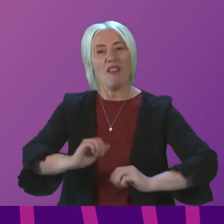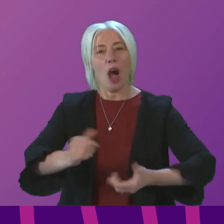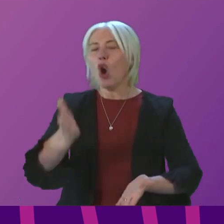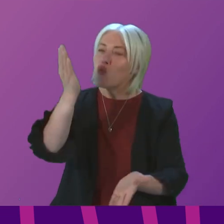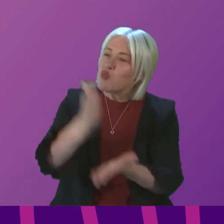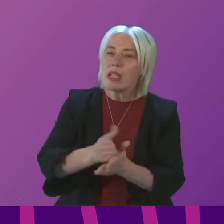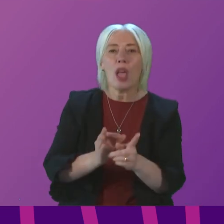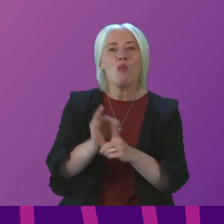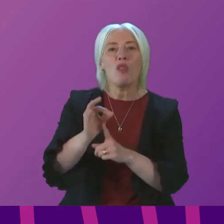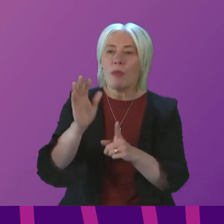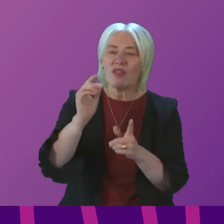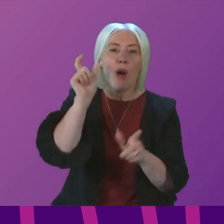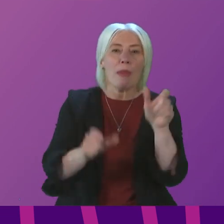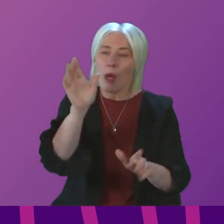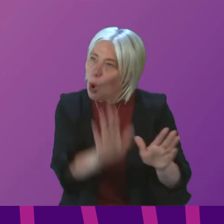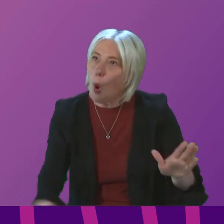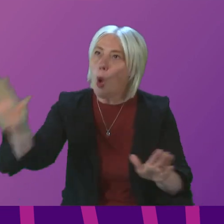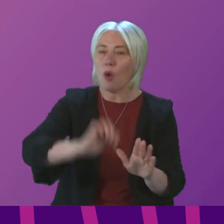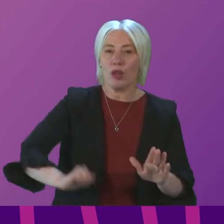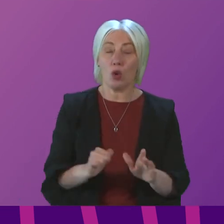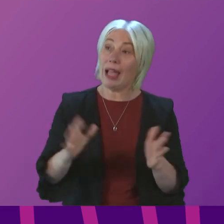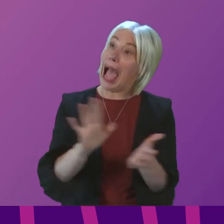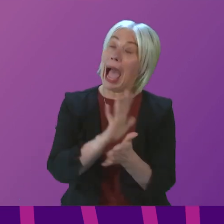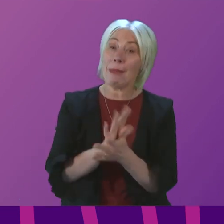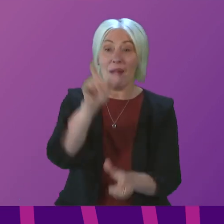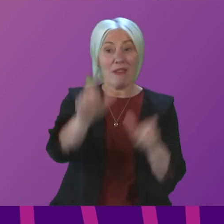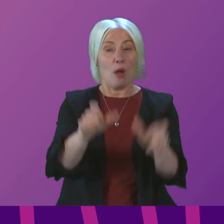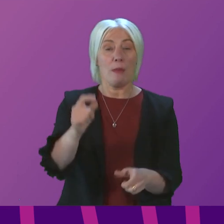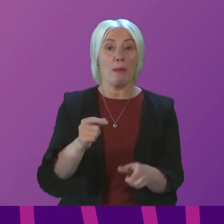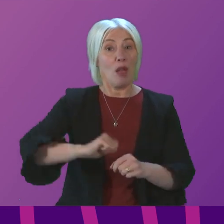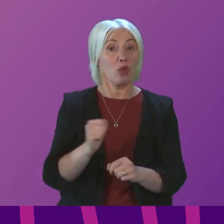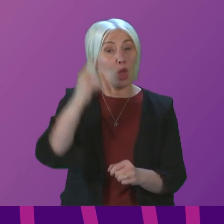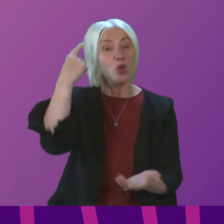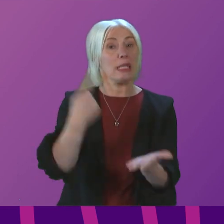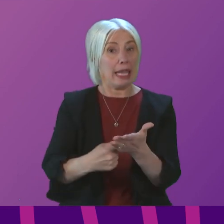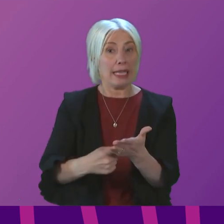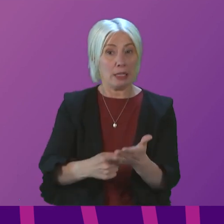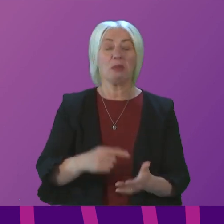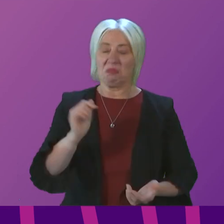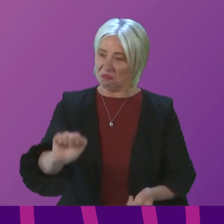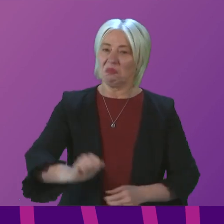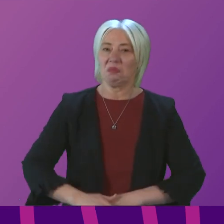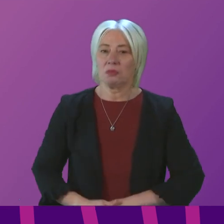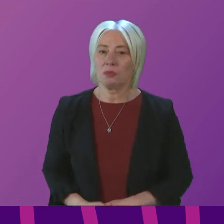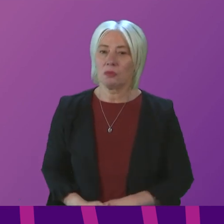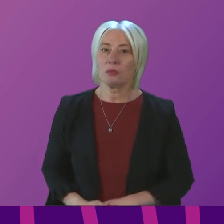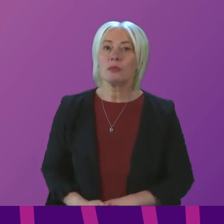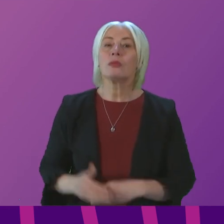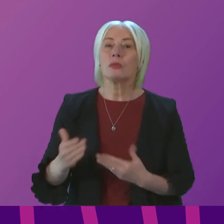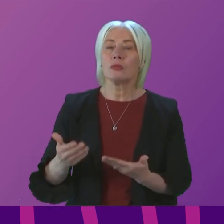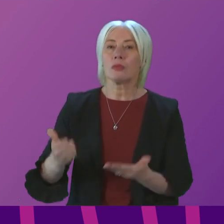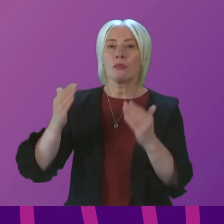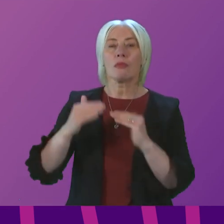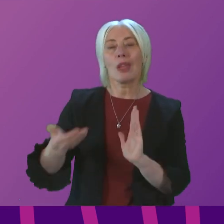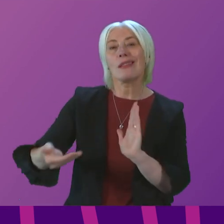people right across Scotland. And I am happy to let the people of Scotland be the judge of that. I do now move